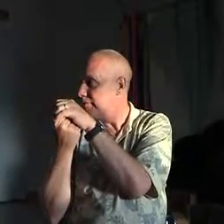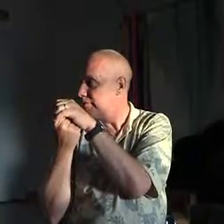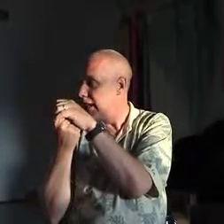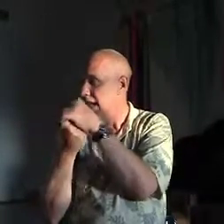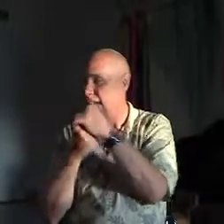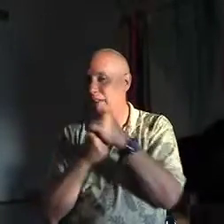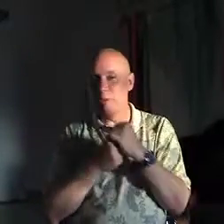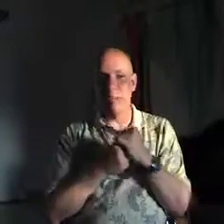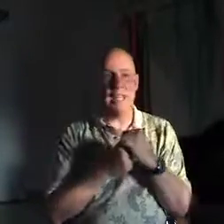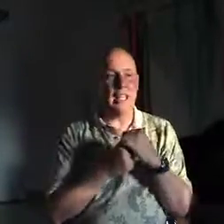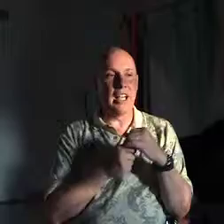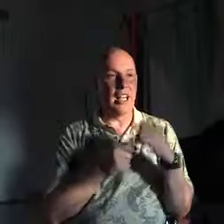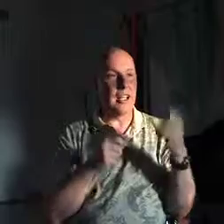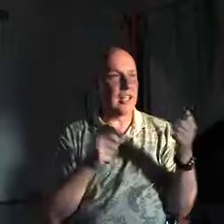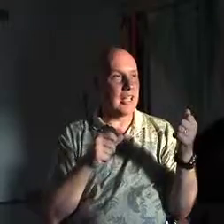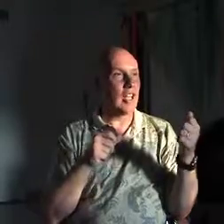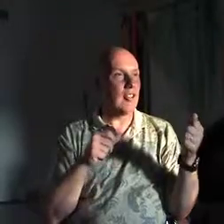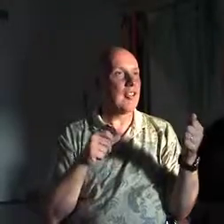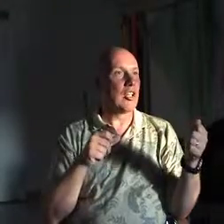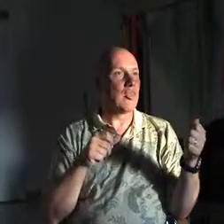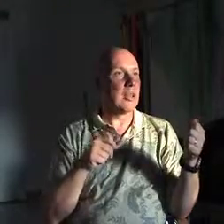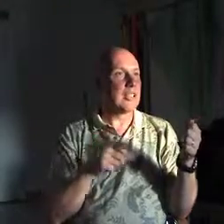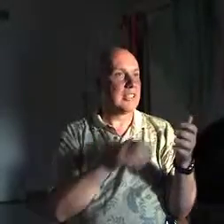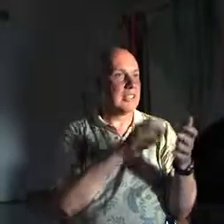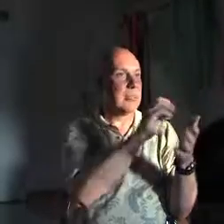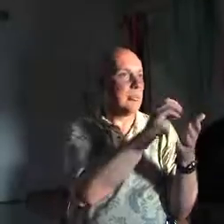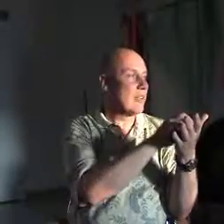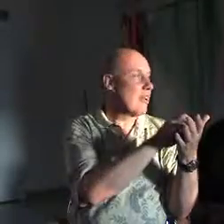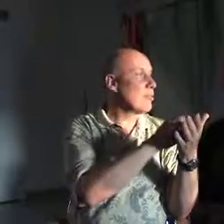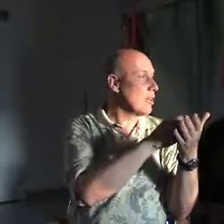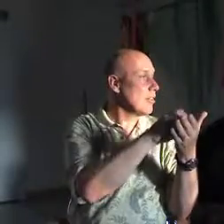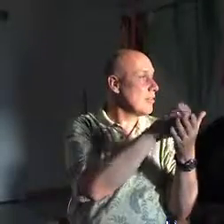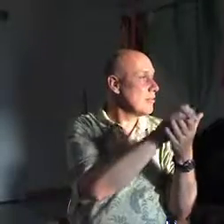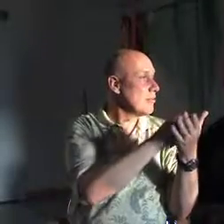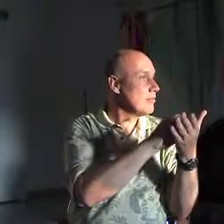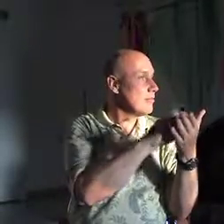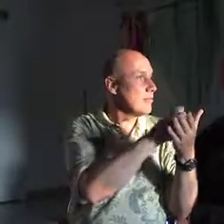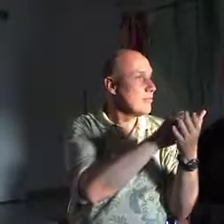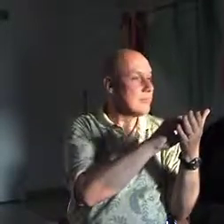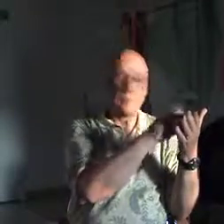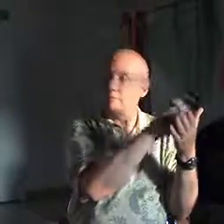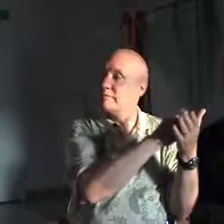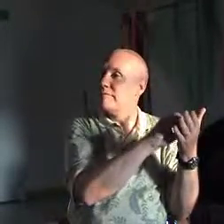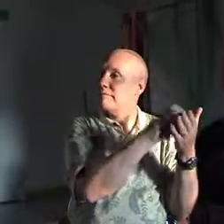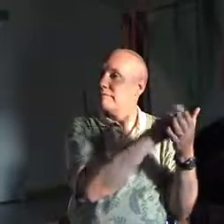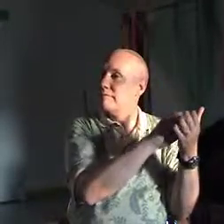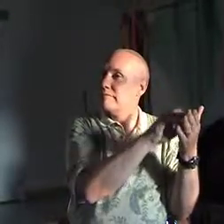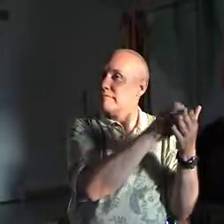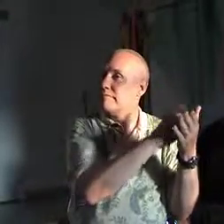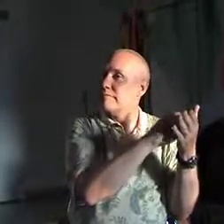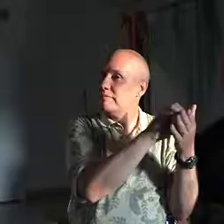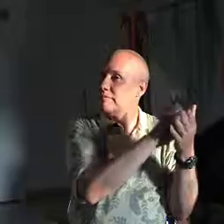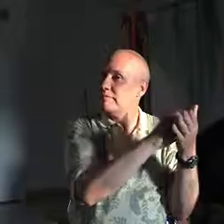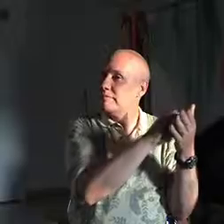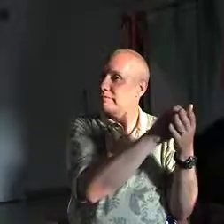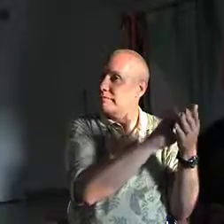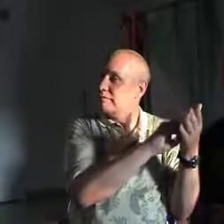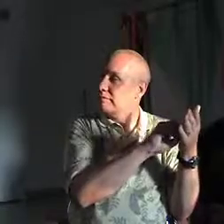And for many, Adolf Hitler was a symbol of hatred.